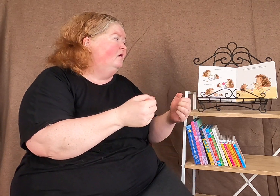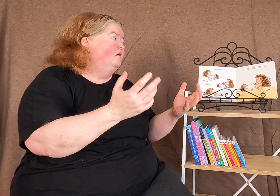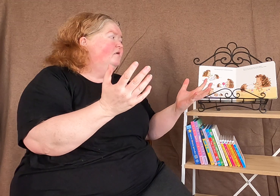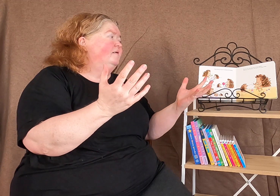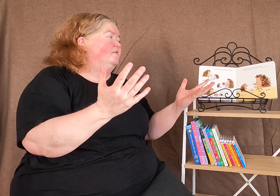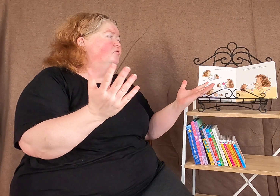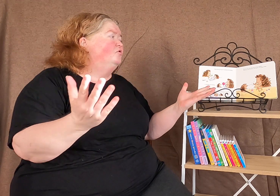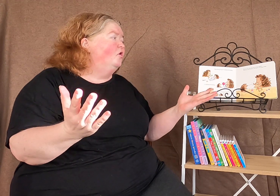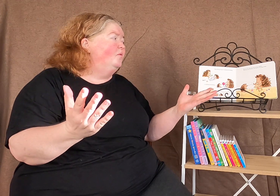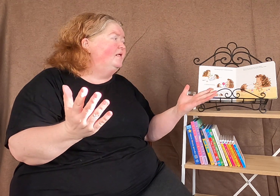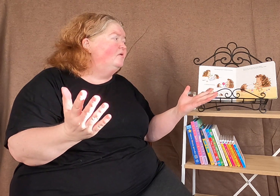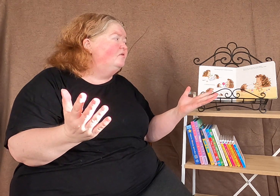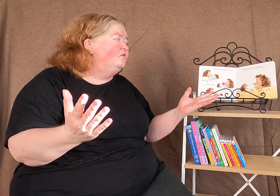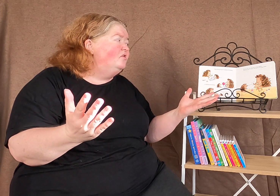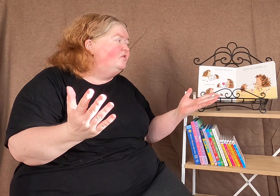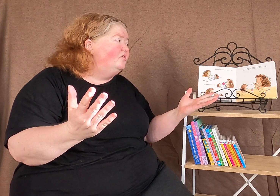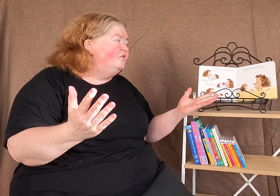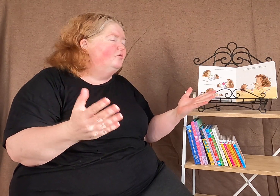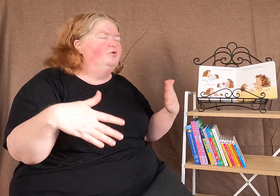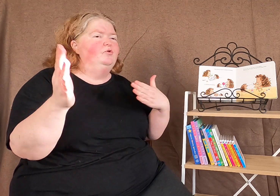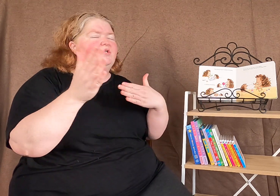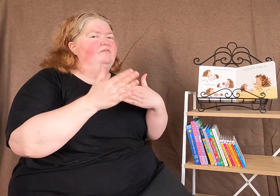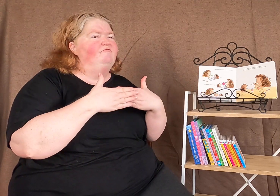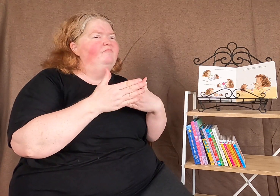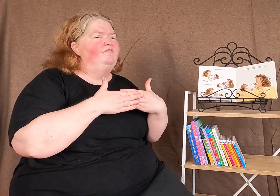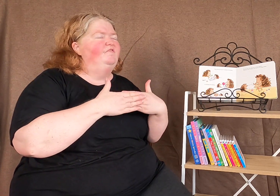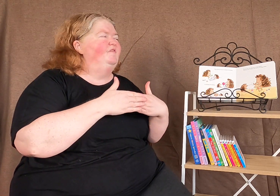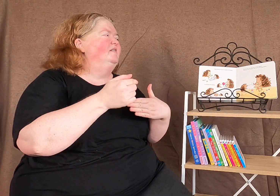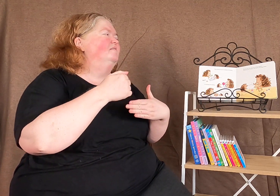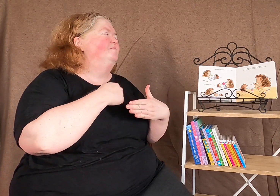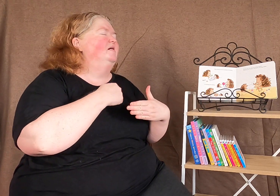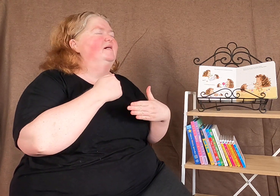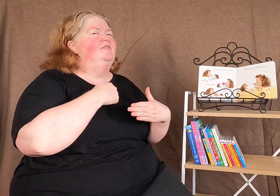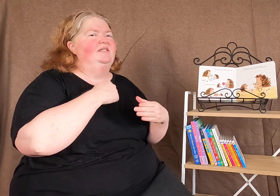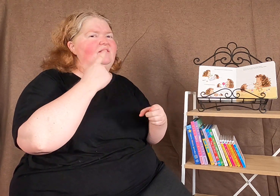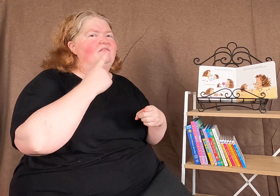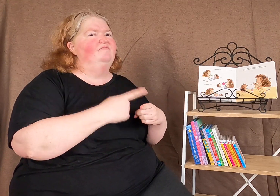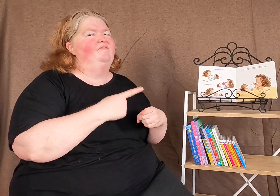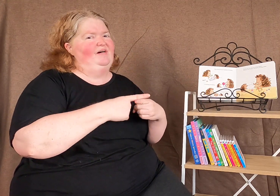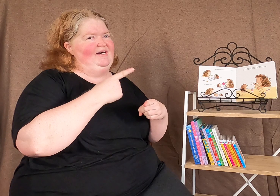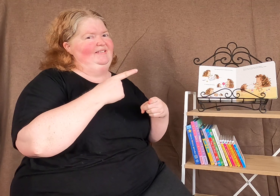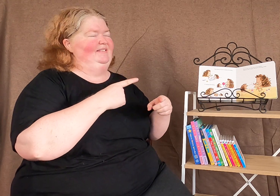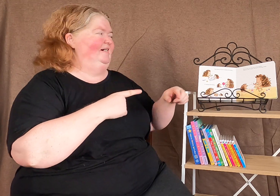There's no one on earth who can fix my things faster.